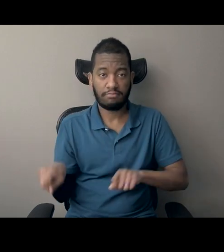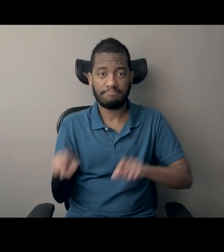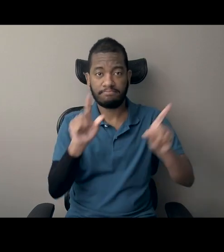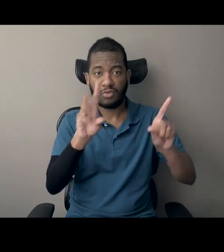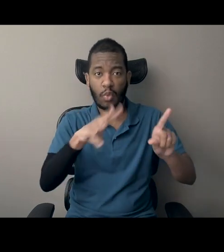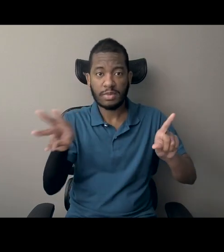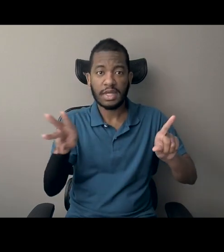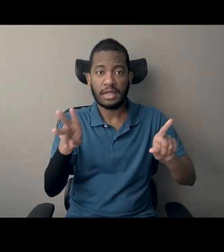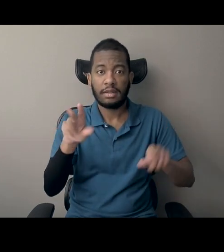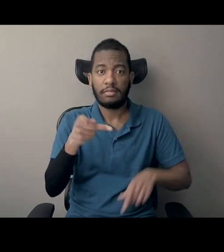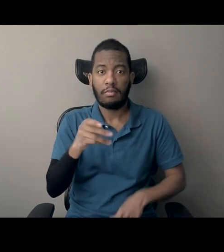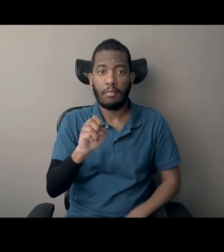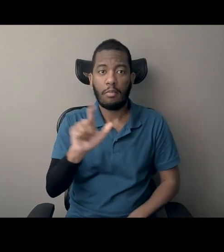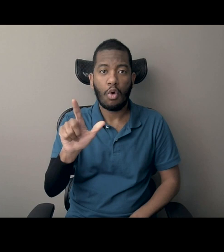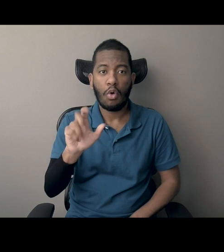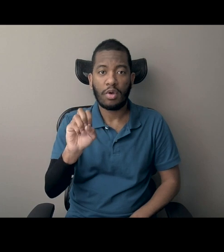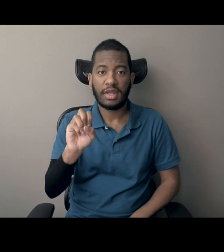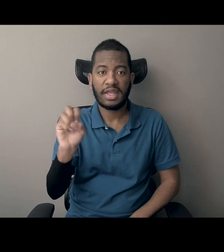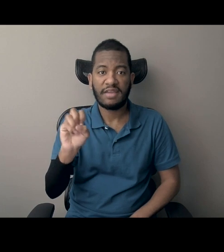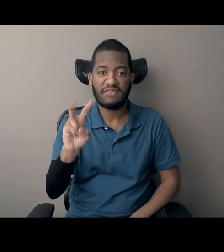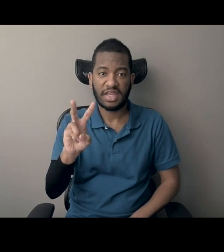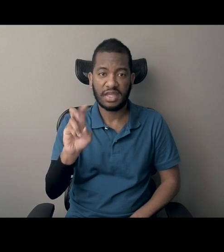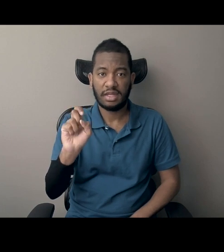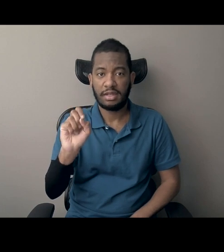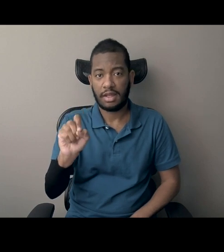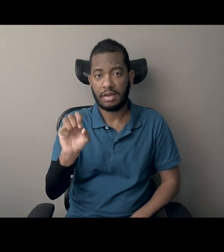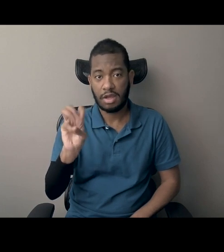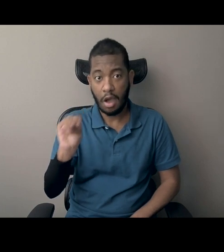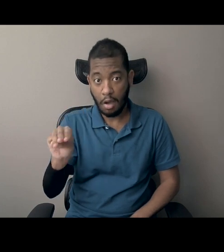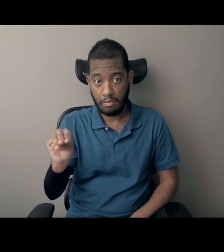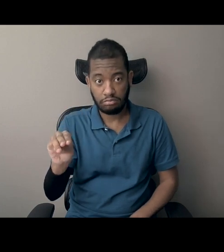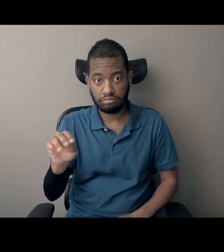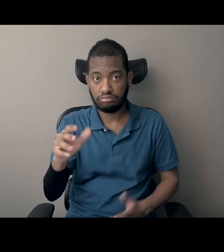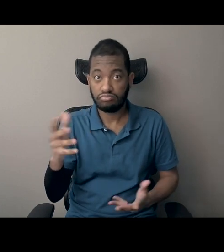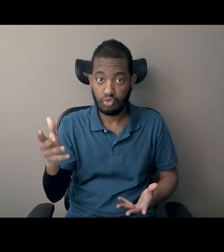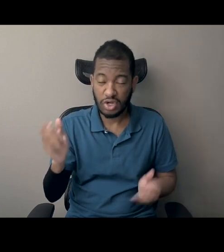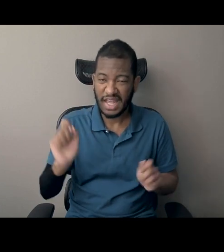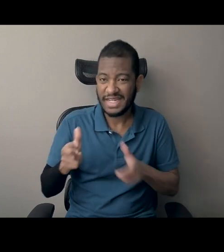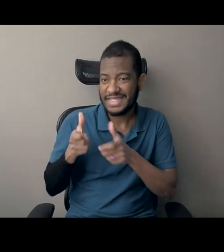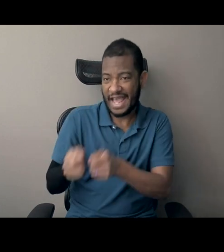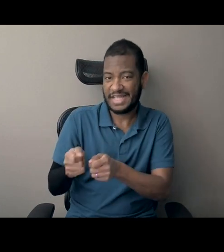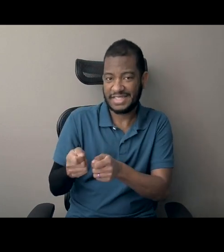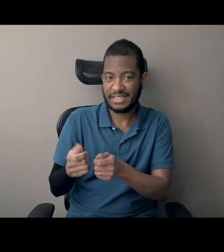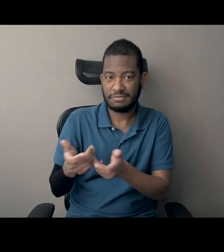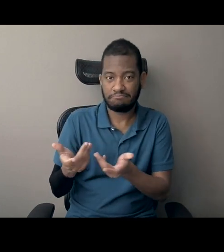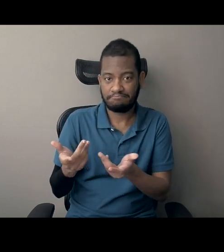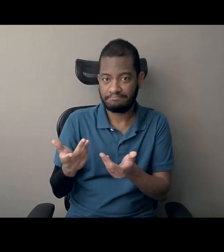you can text in and share some keywords.